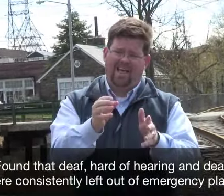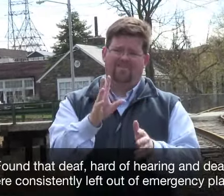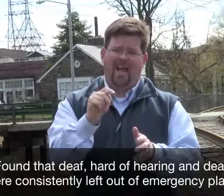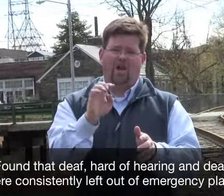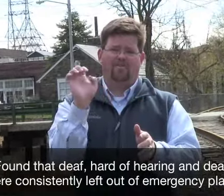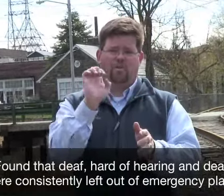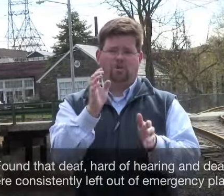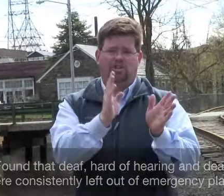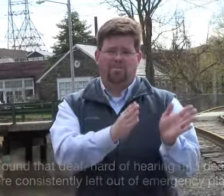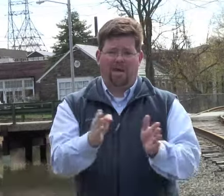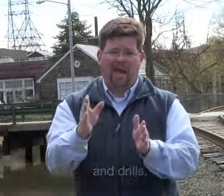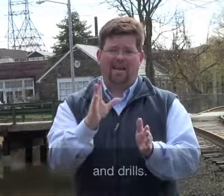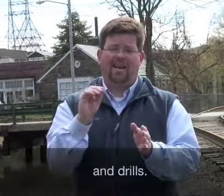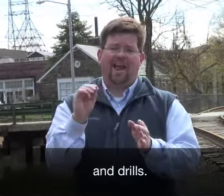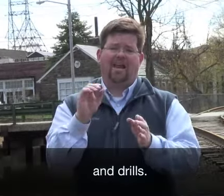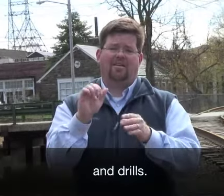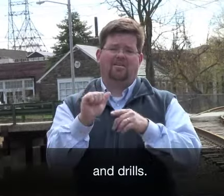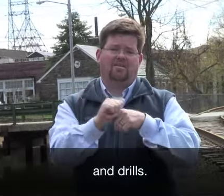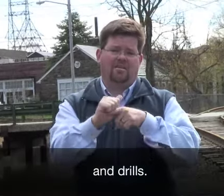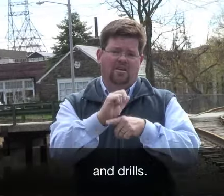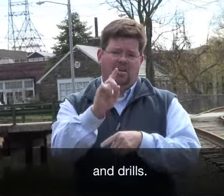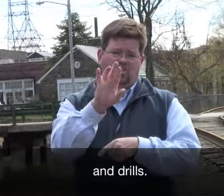left out of emergency planning and drills.